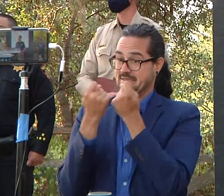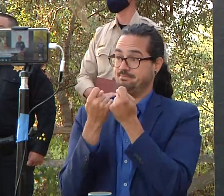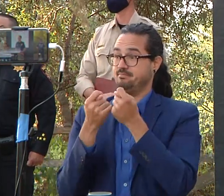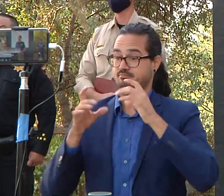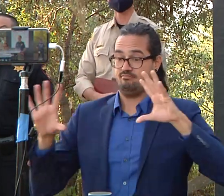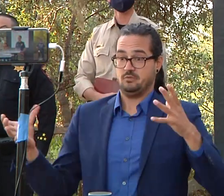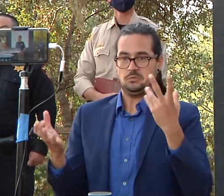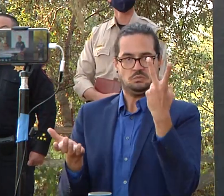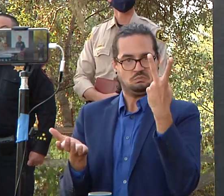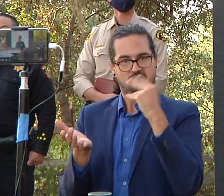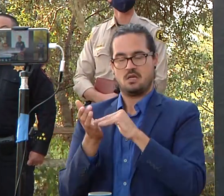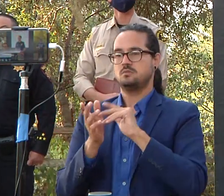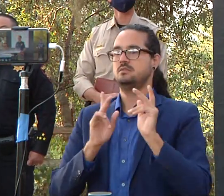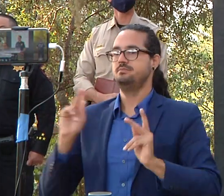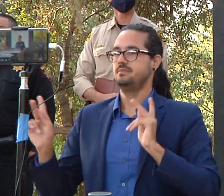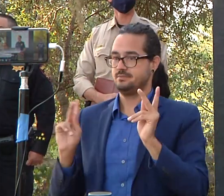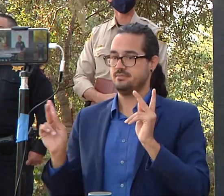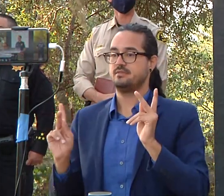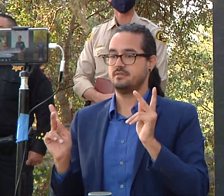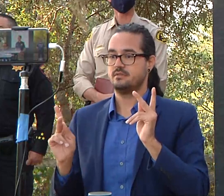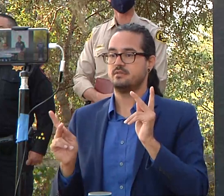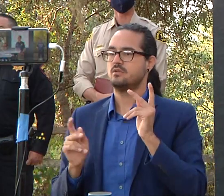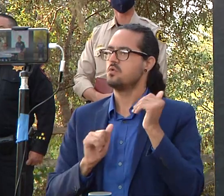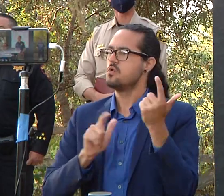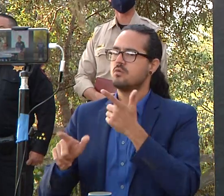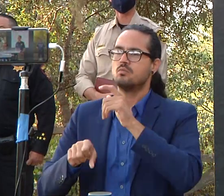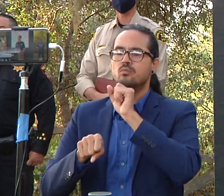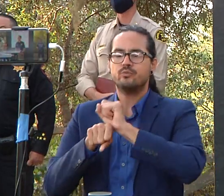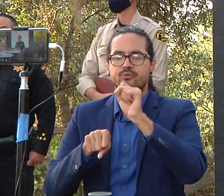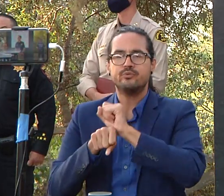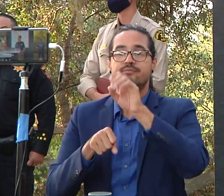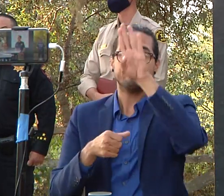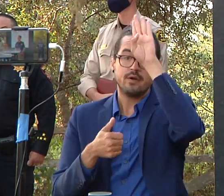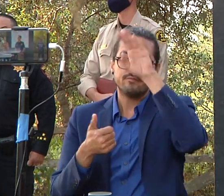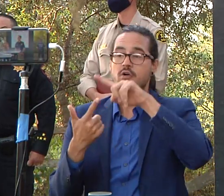out there so that includes everything from hand crews to firefighters to engines